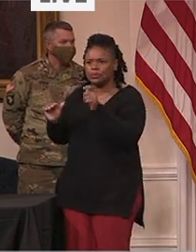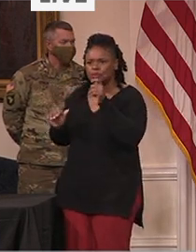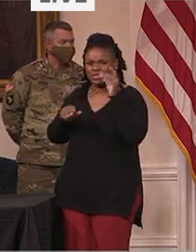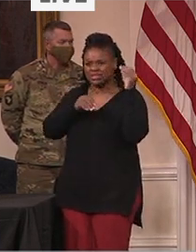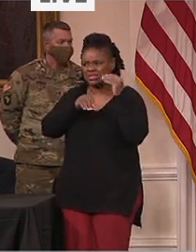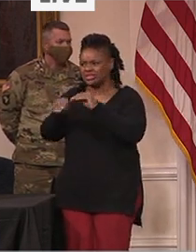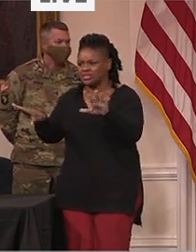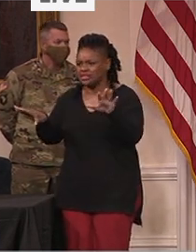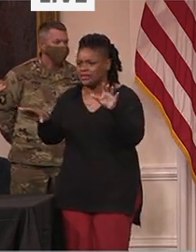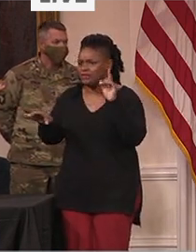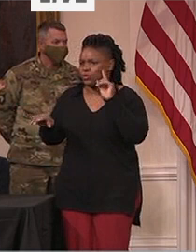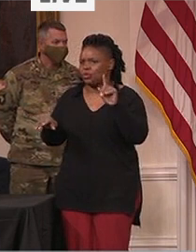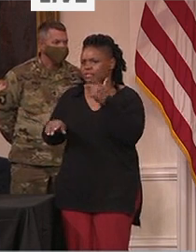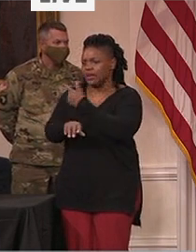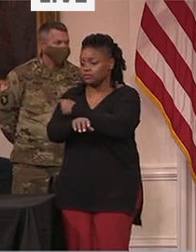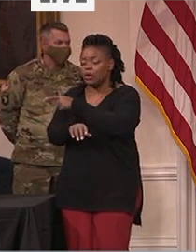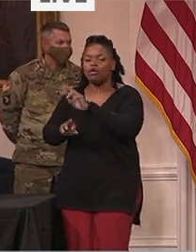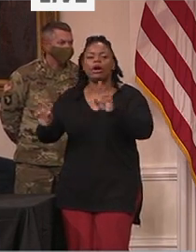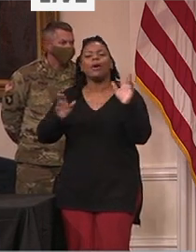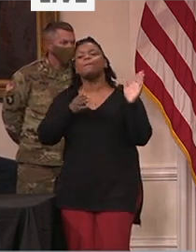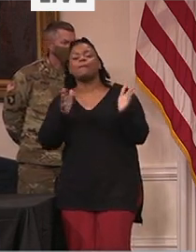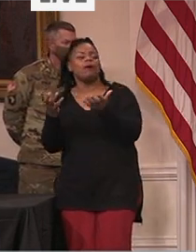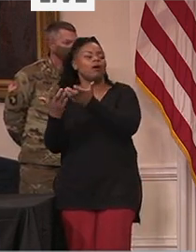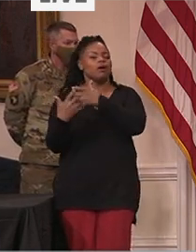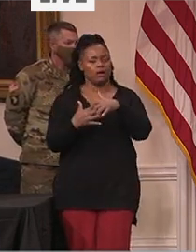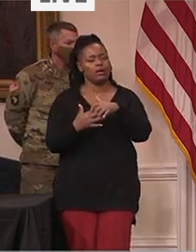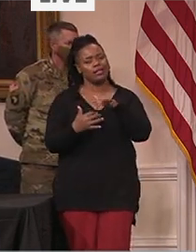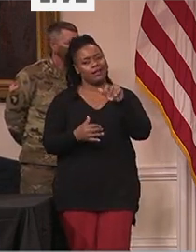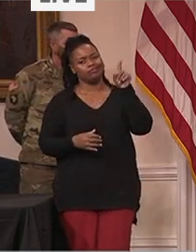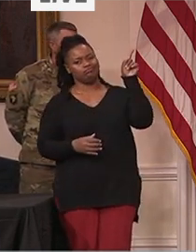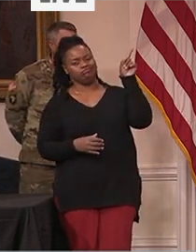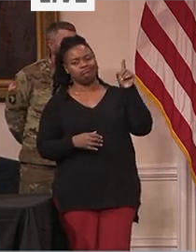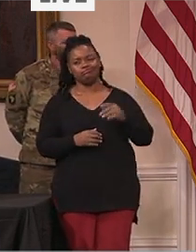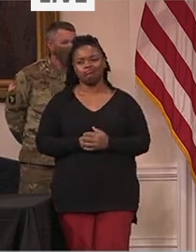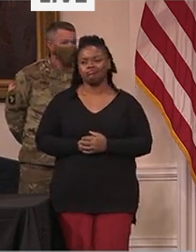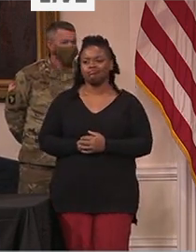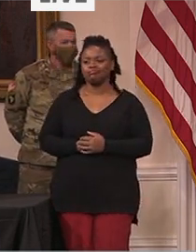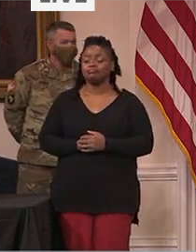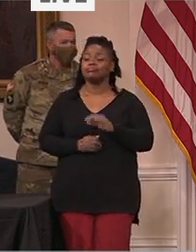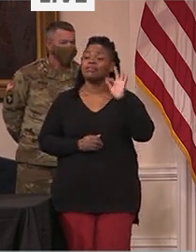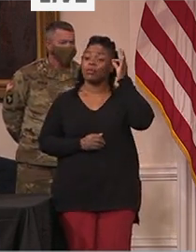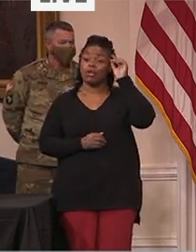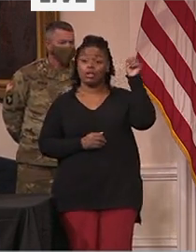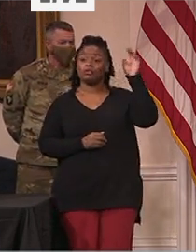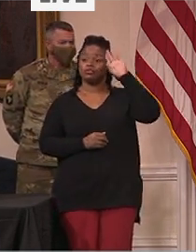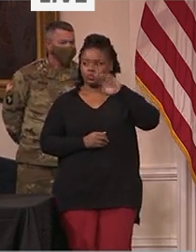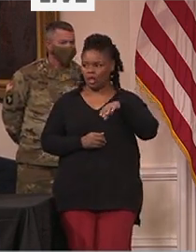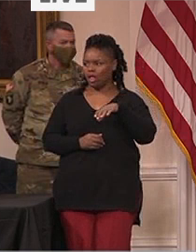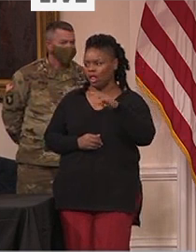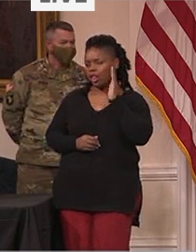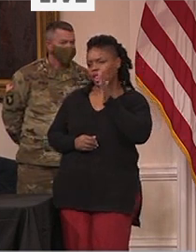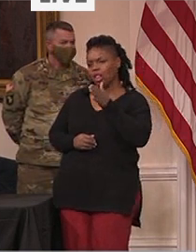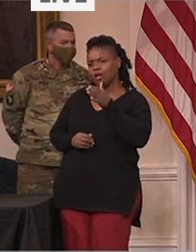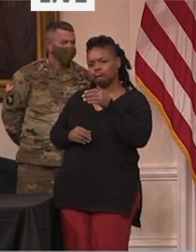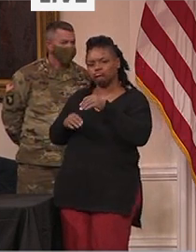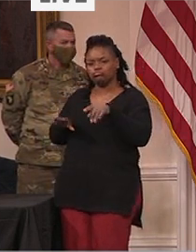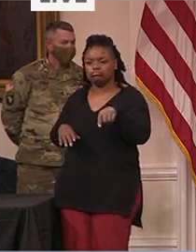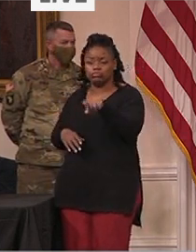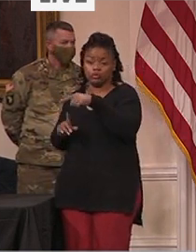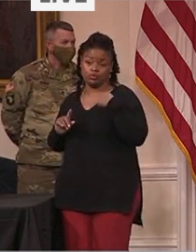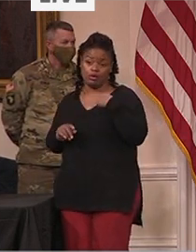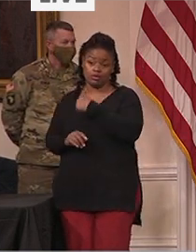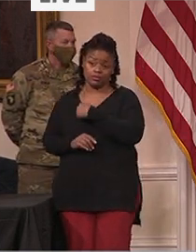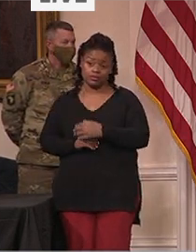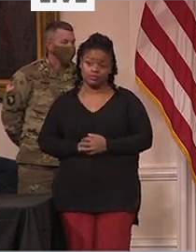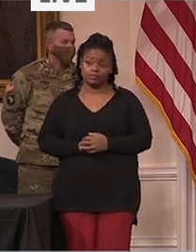to have their clinics ready to receive those doses and to begin vaccinating. So in these early couple of weeks, there is